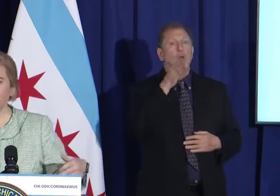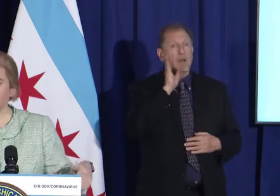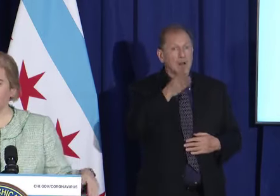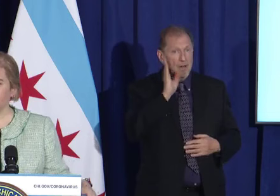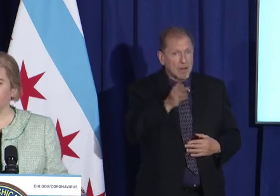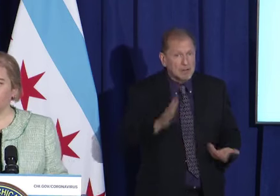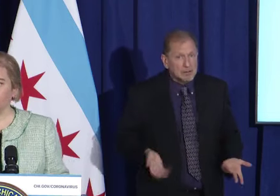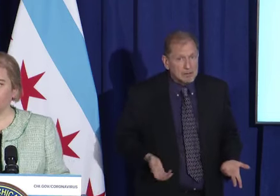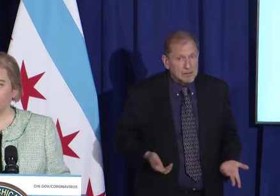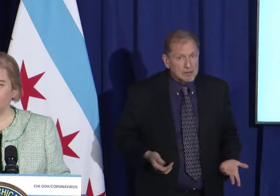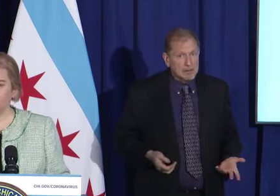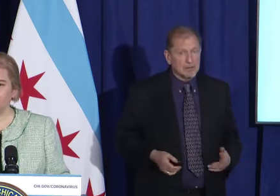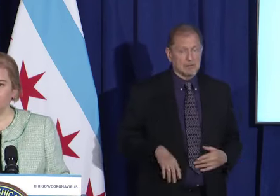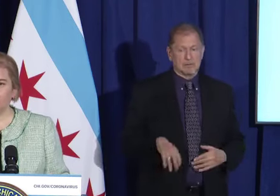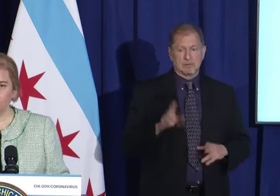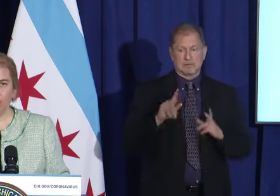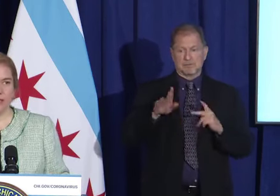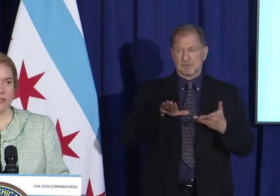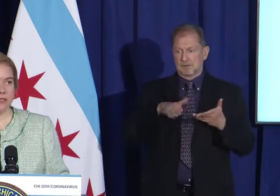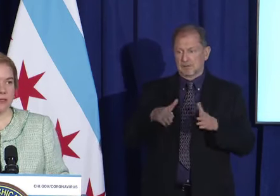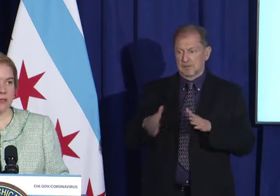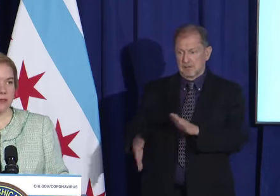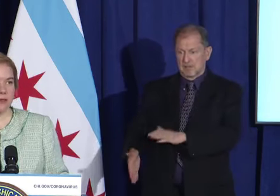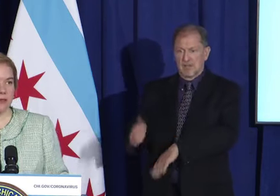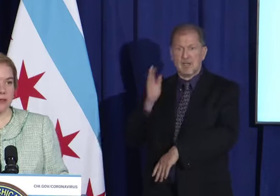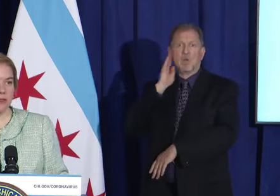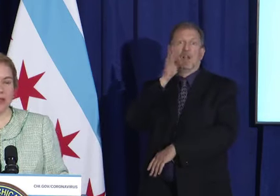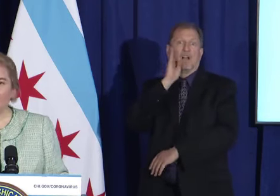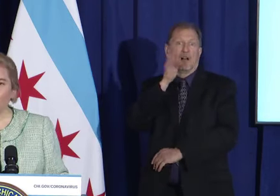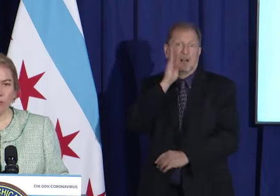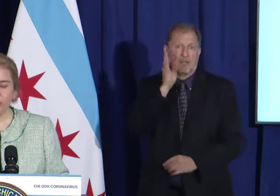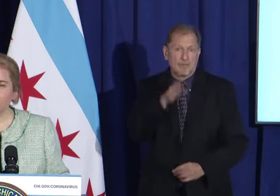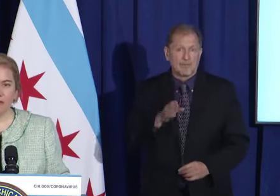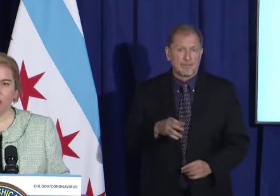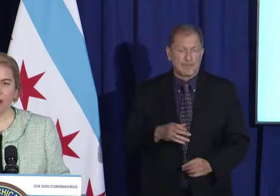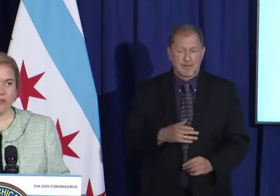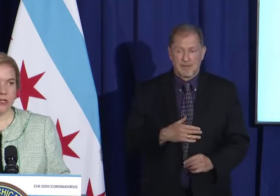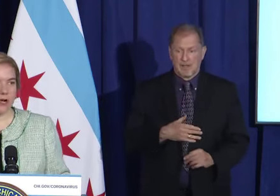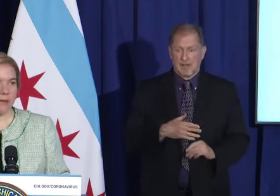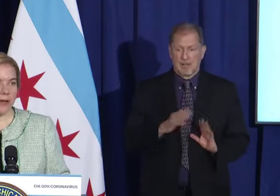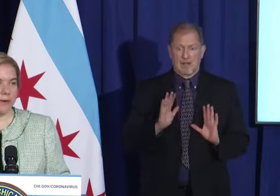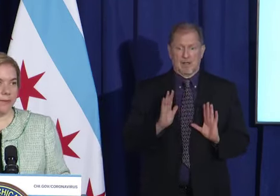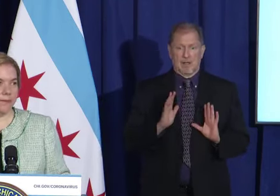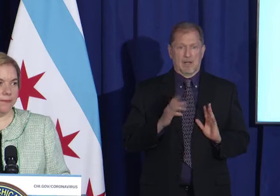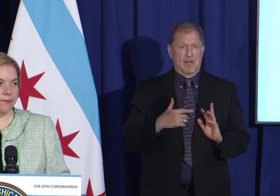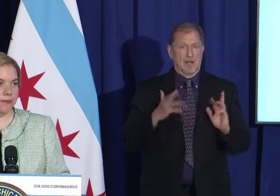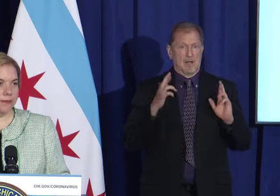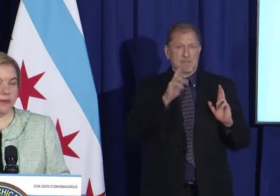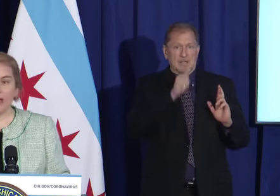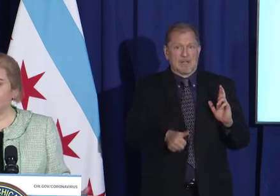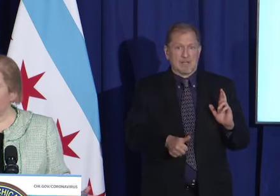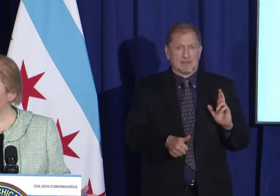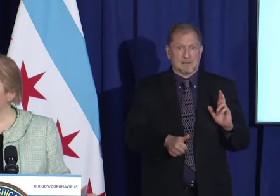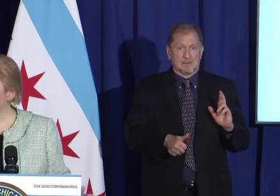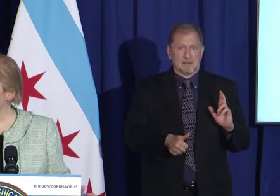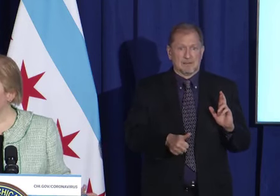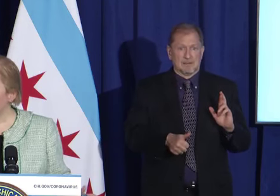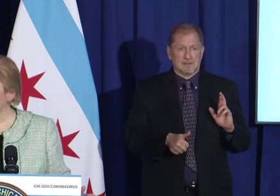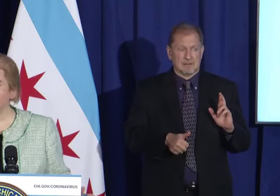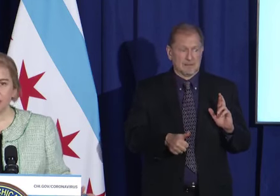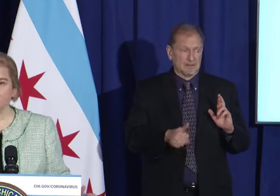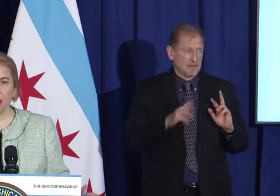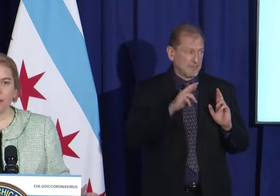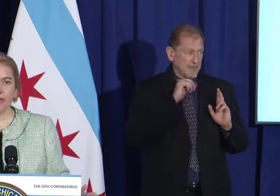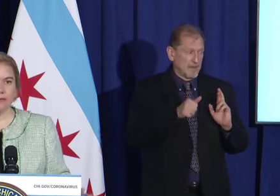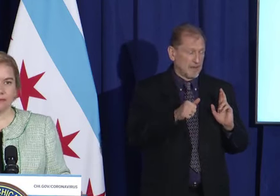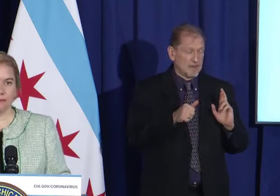do again start to talk about deaths in ways that I hope to never have to talk about. And yes, a